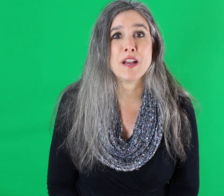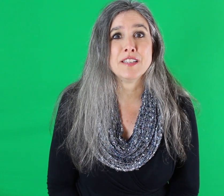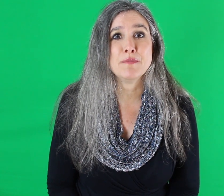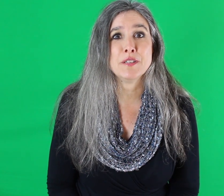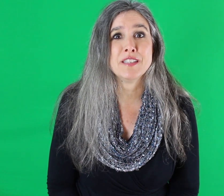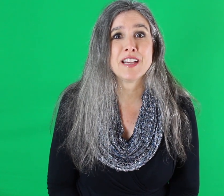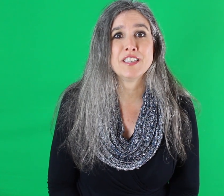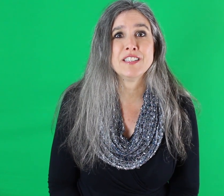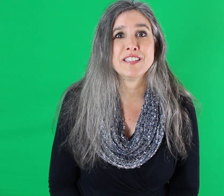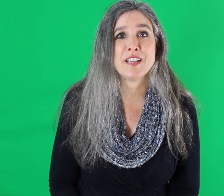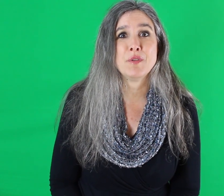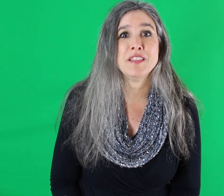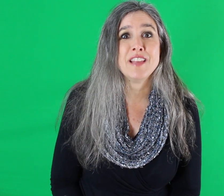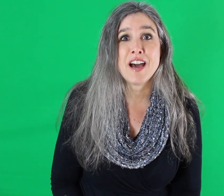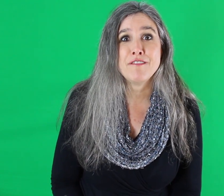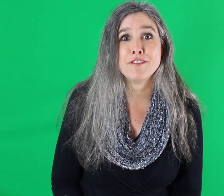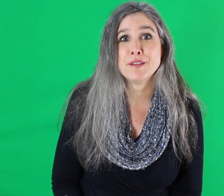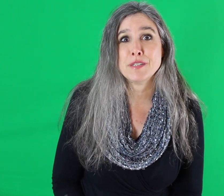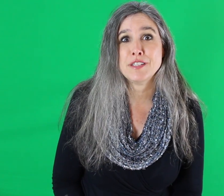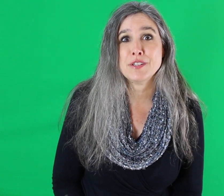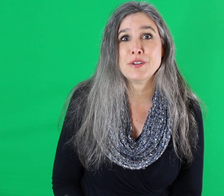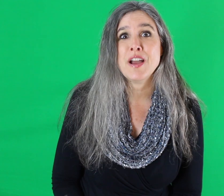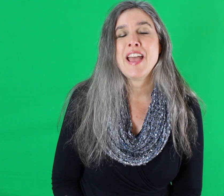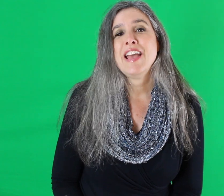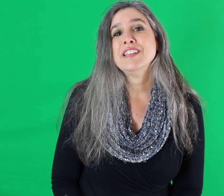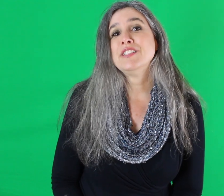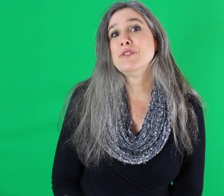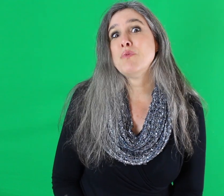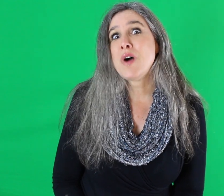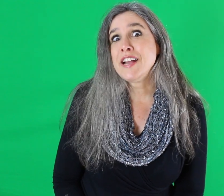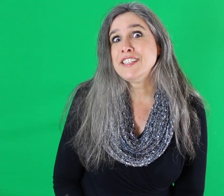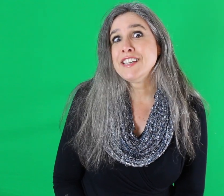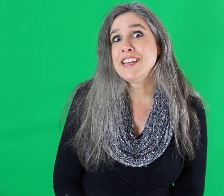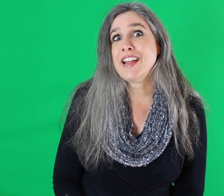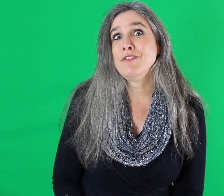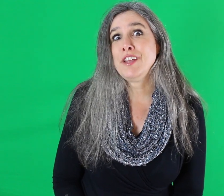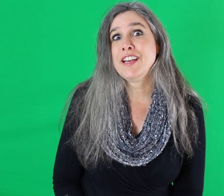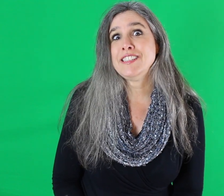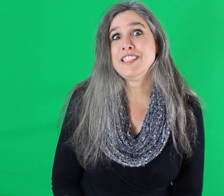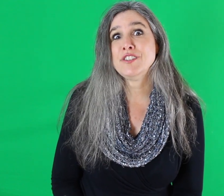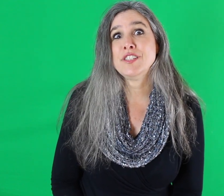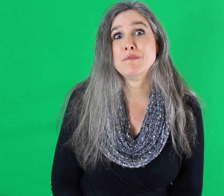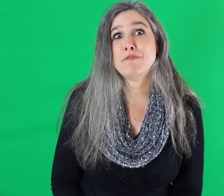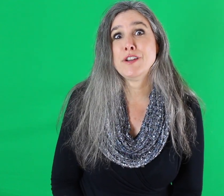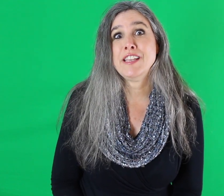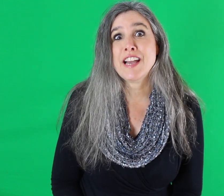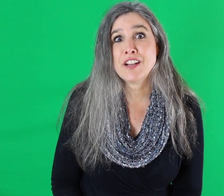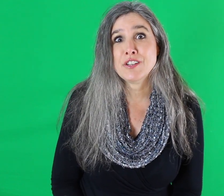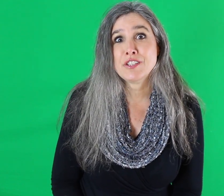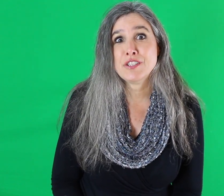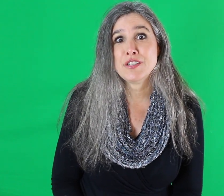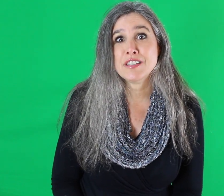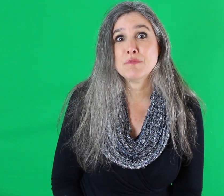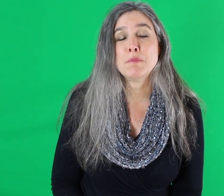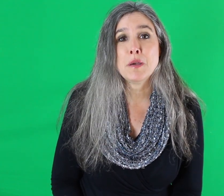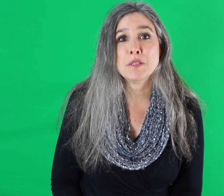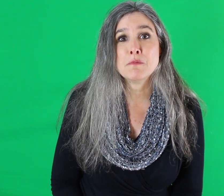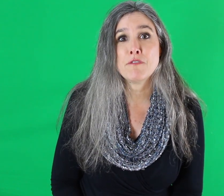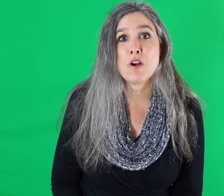round table discussions like we love for them to do. So watch it and realize these are some of our younger students. We'll post some of our